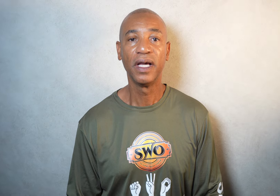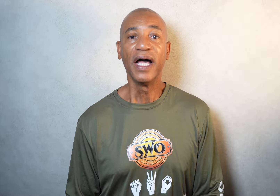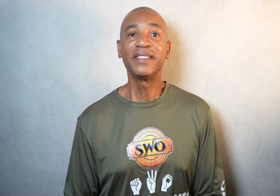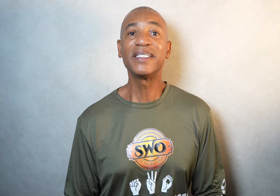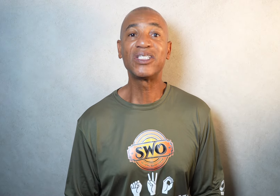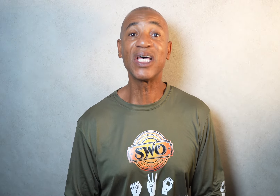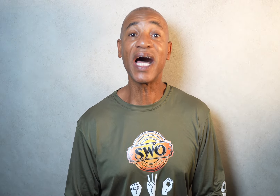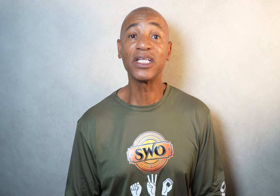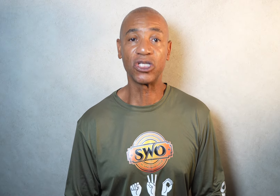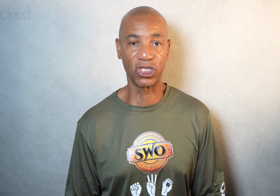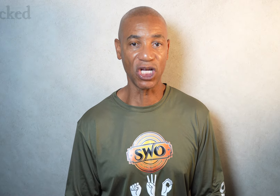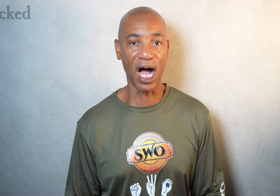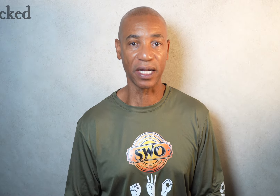The sign shocked.